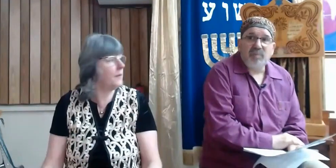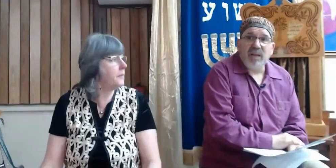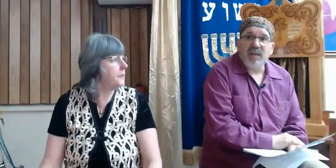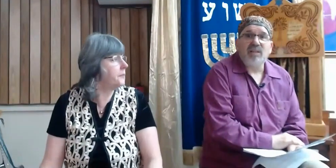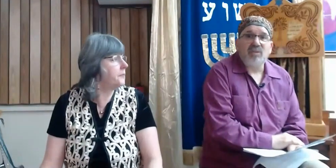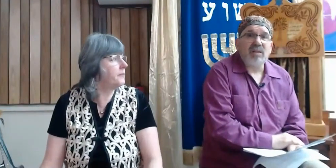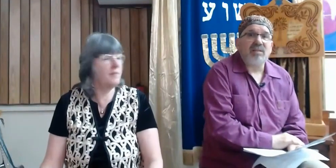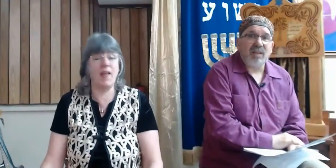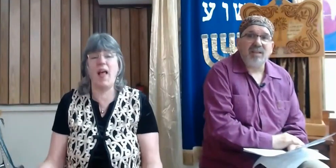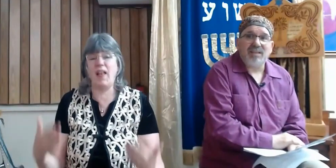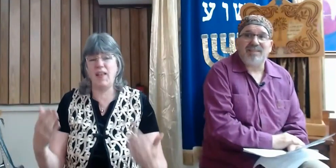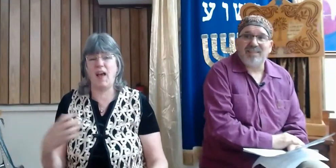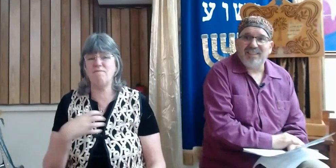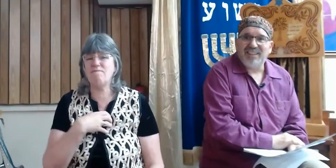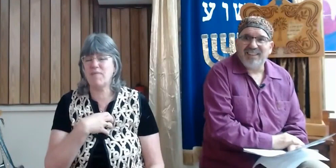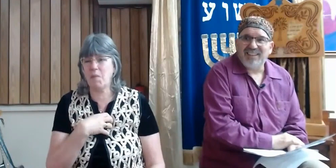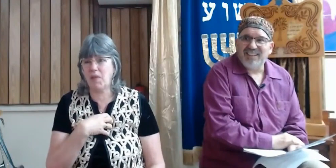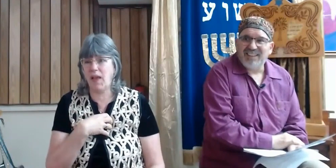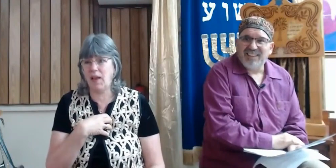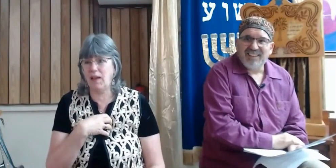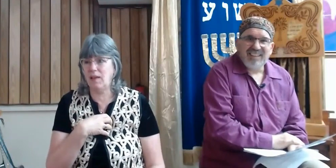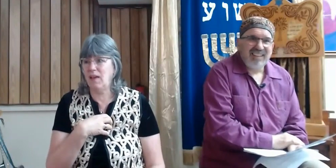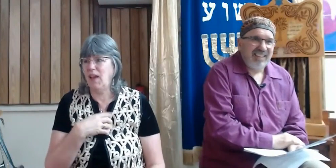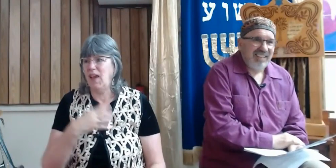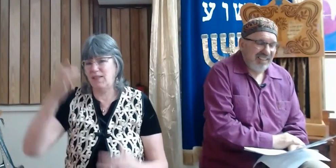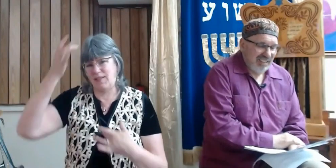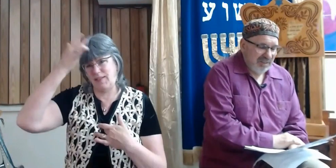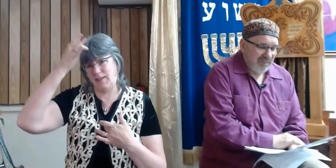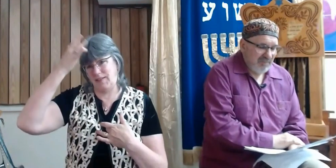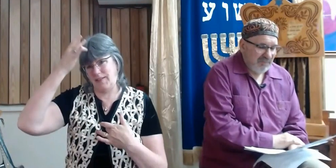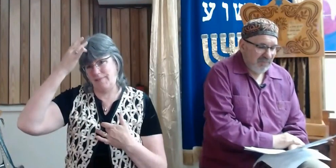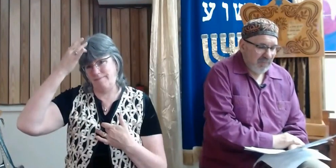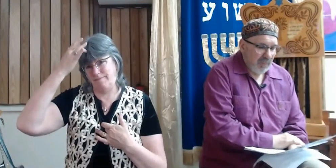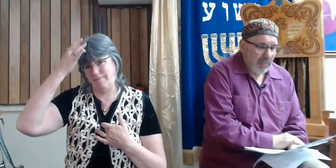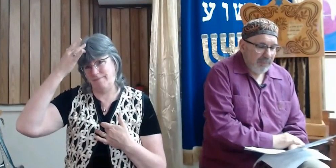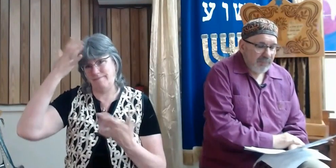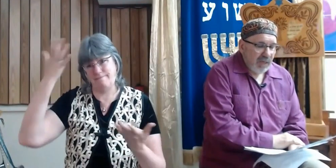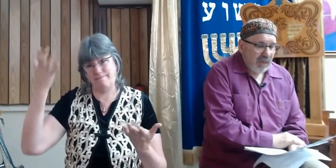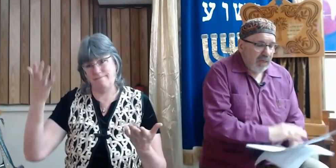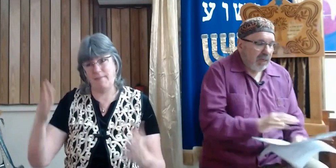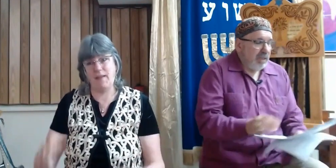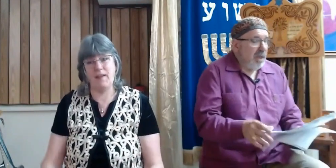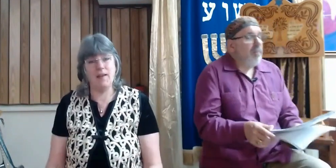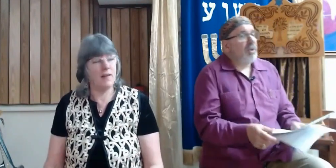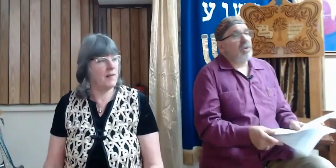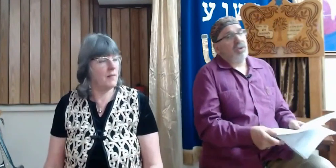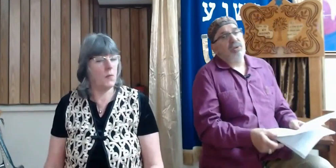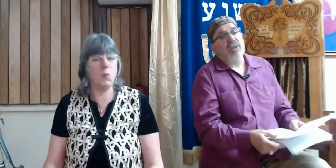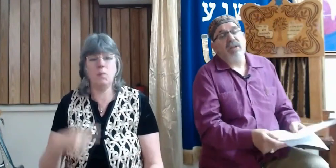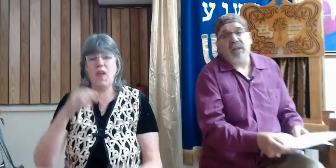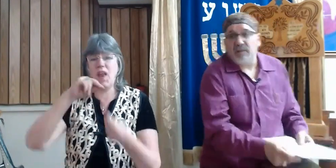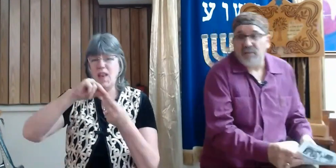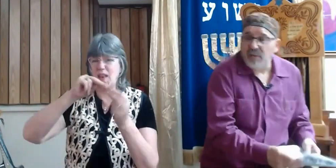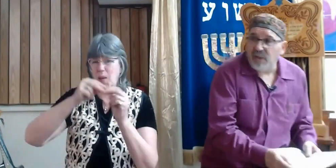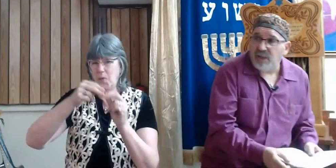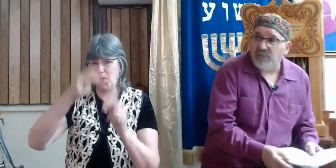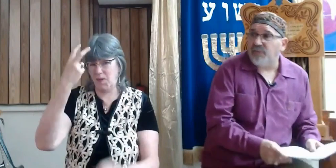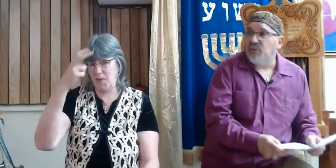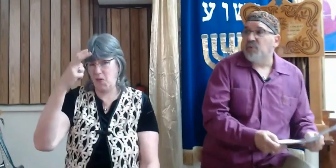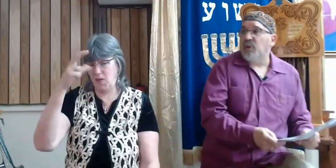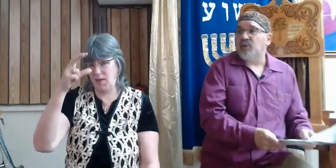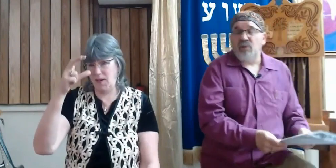Complaining is really a sickness. You know, in Numbers 13, and